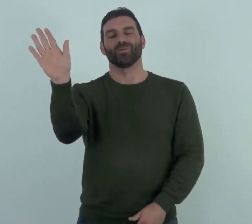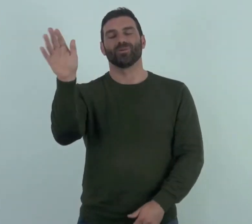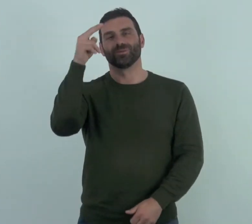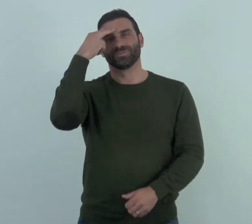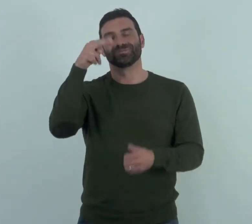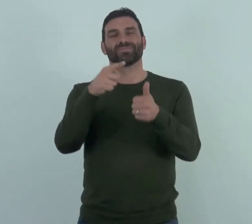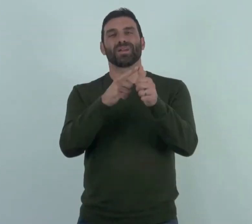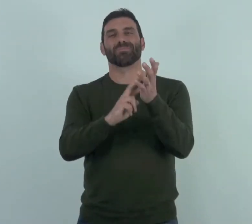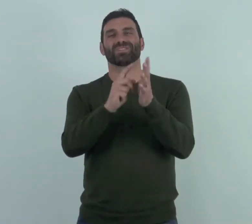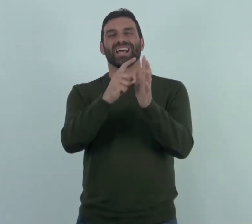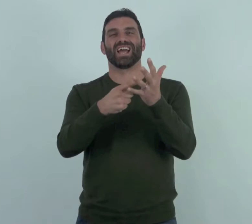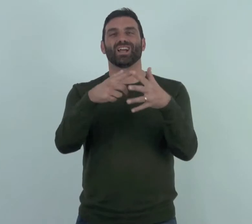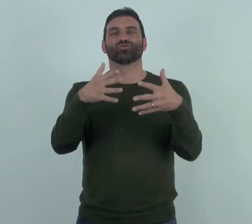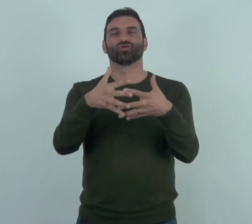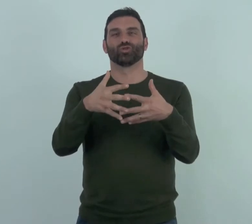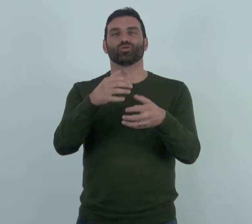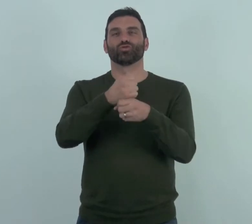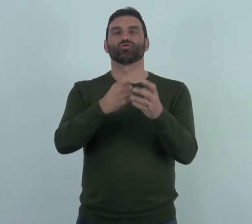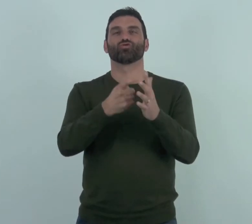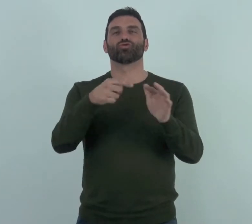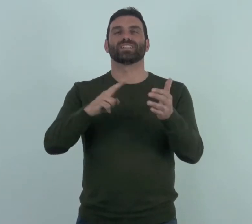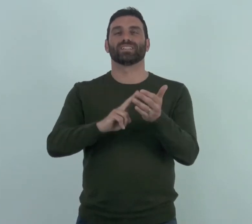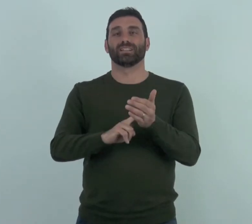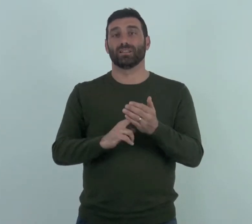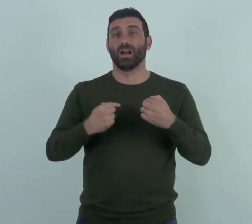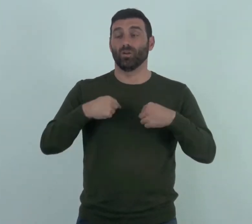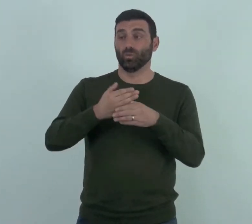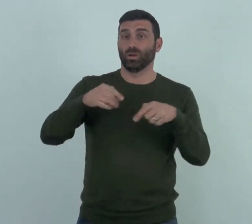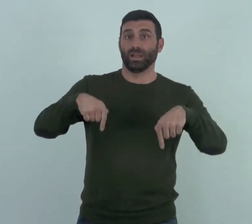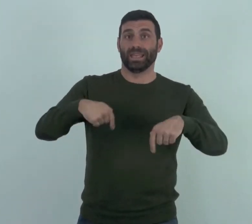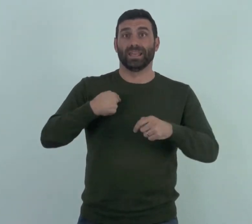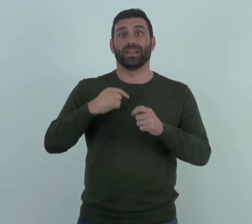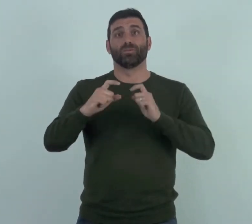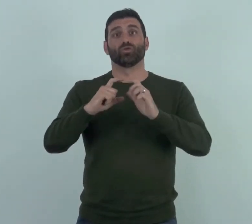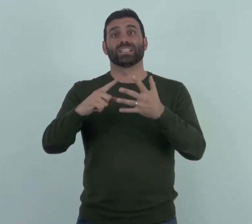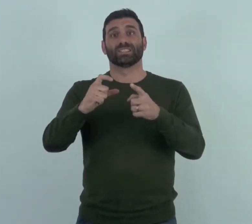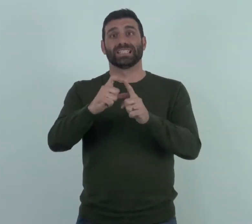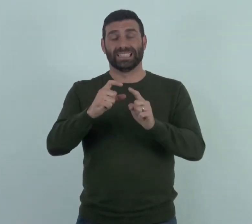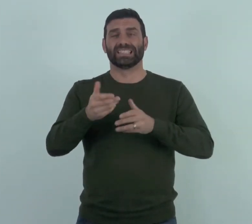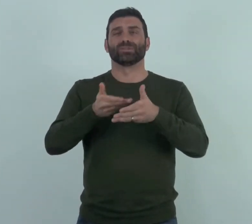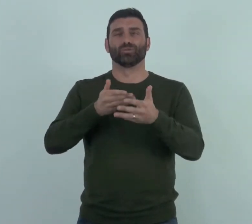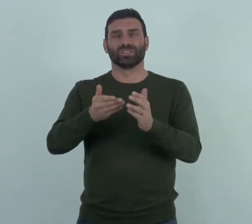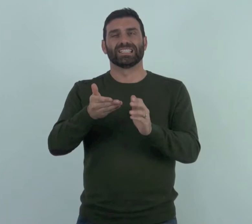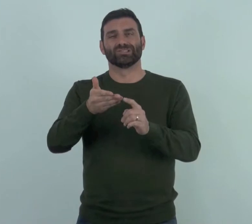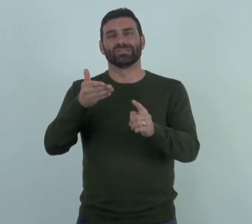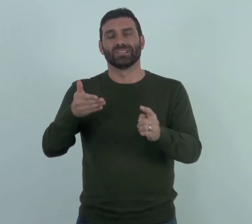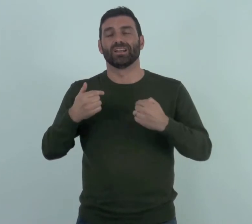Hello there, my name is Andrew Green. I work here at Communication ID